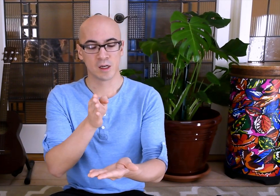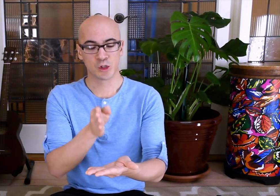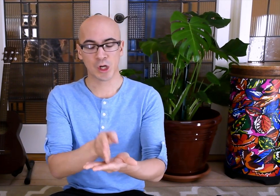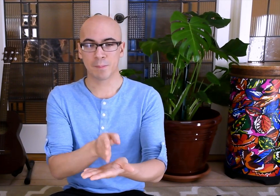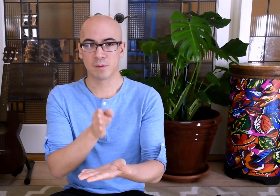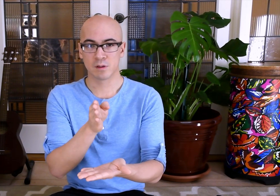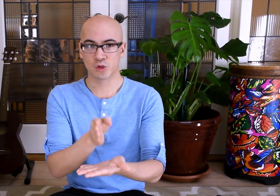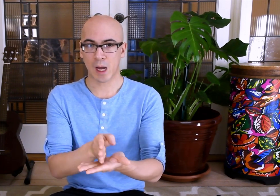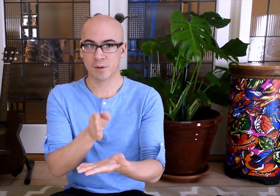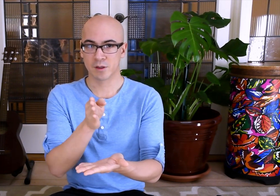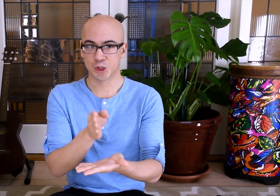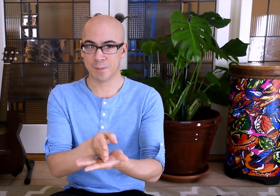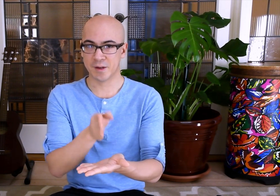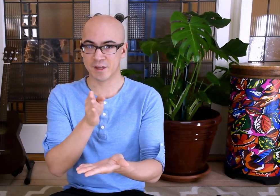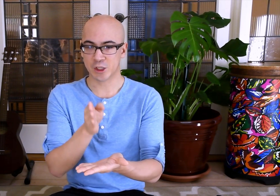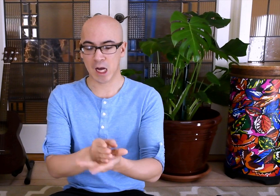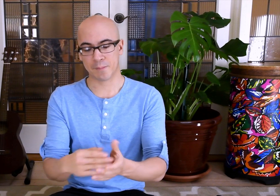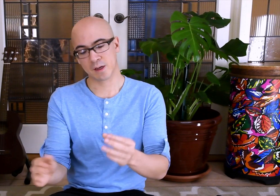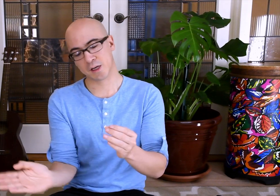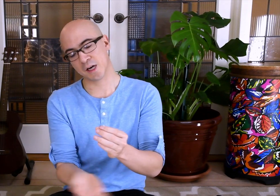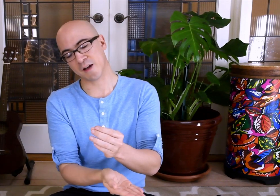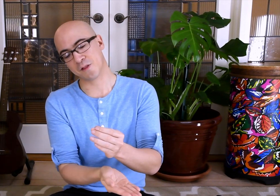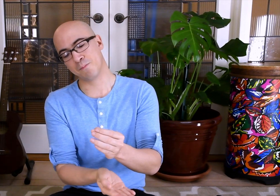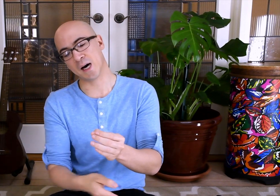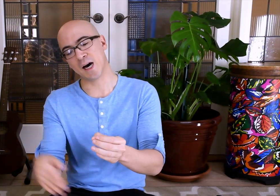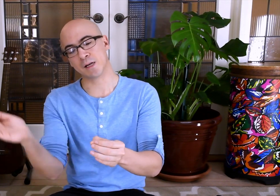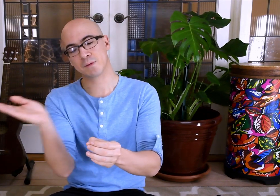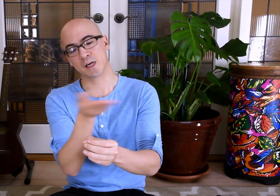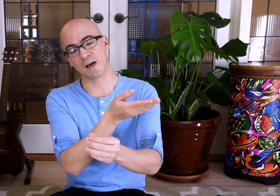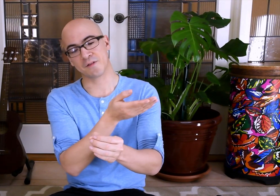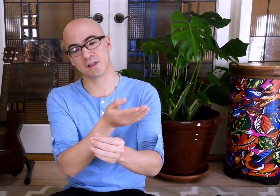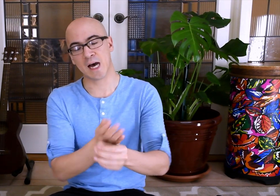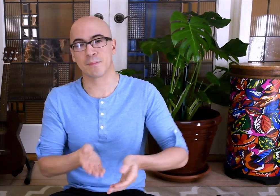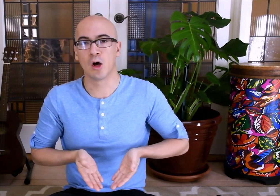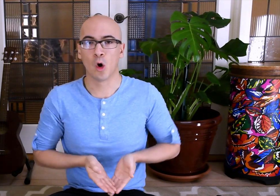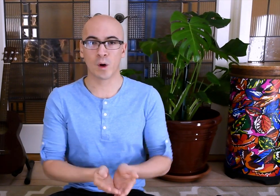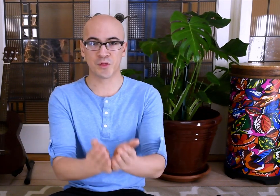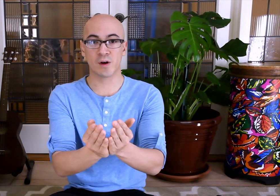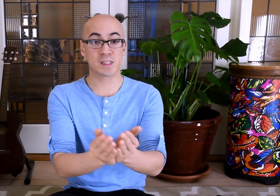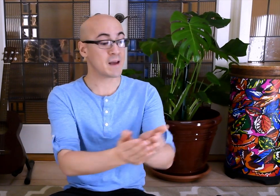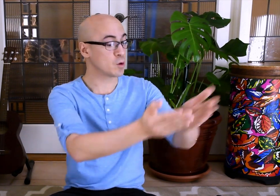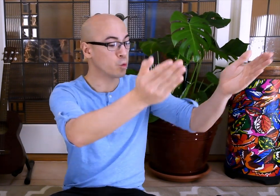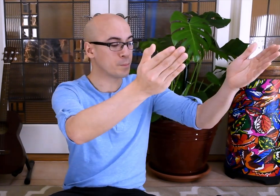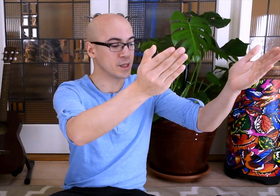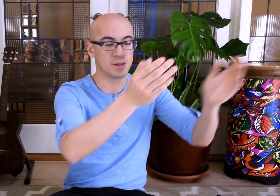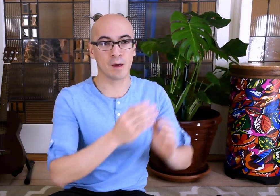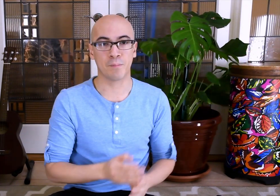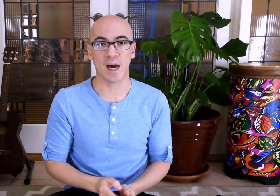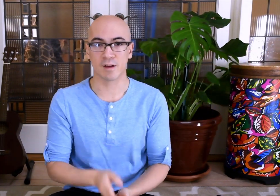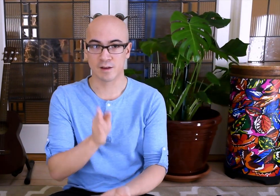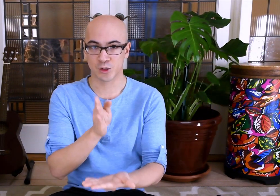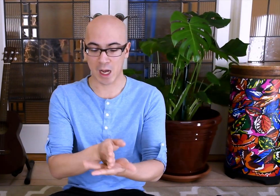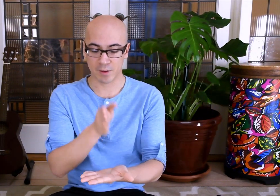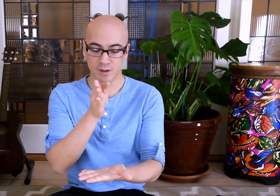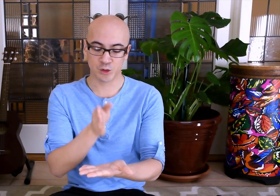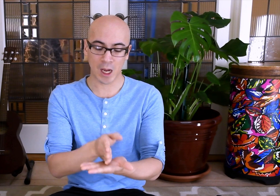Chop, chop, shippity chop. Cut off the bottom, cut off the top. What there is left, we'll put in the pot. Chop, chop,